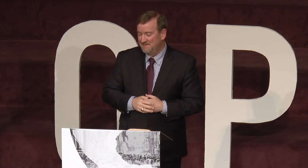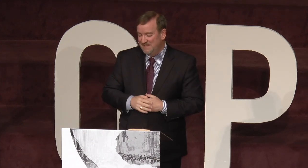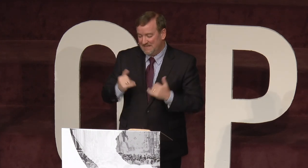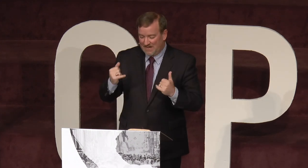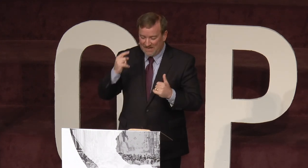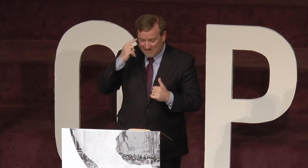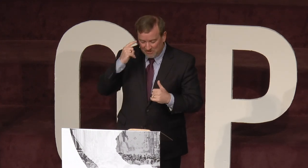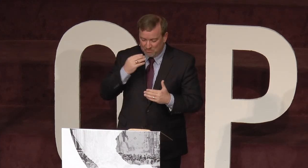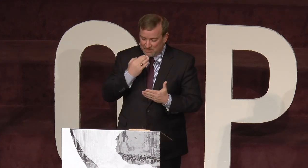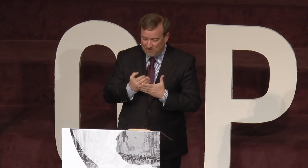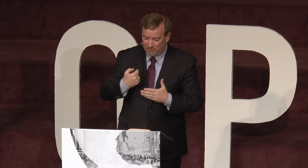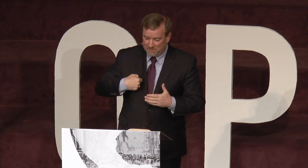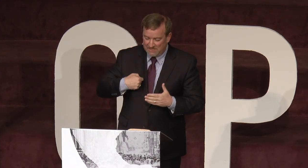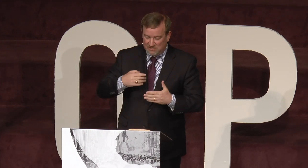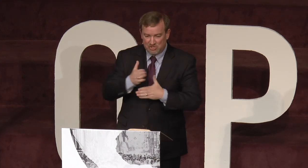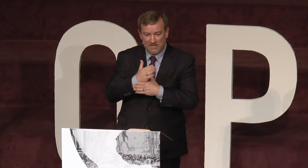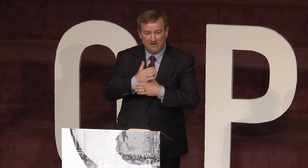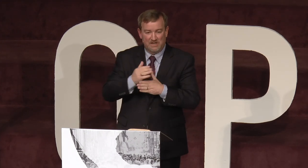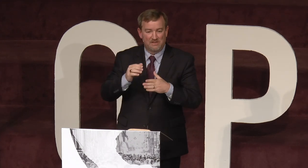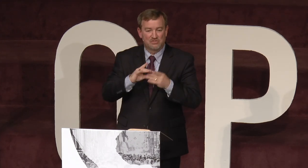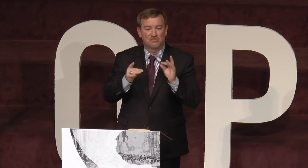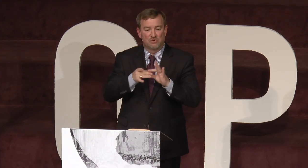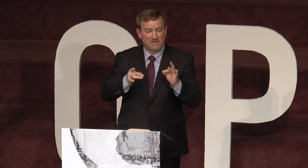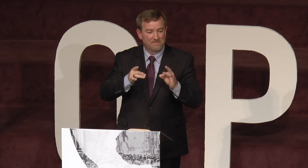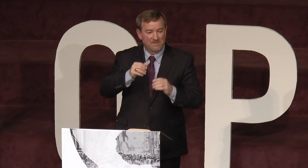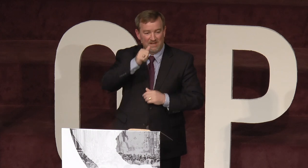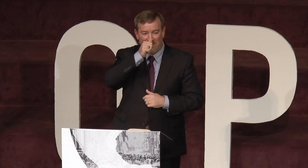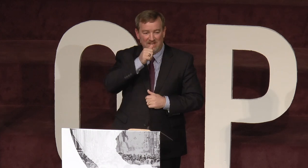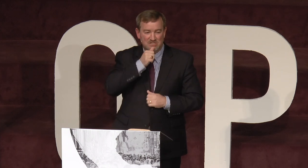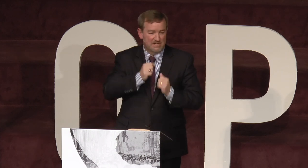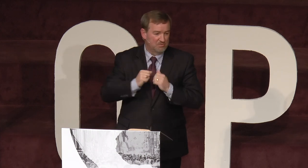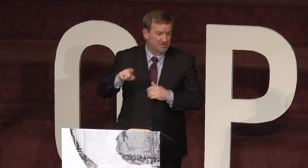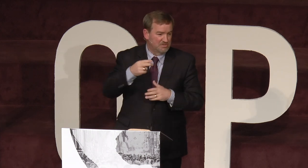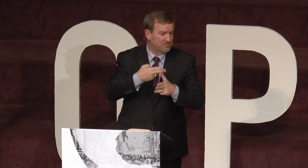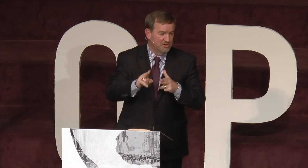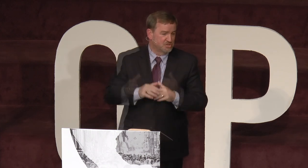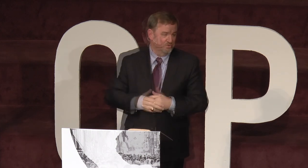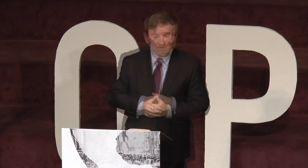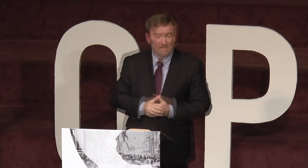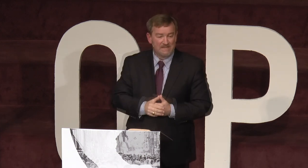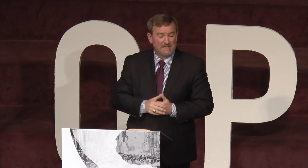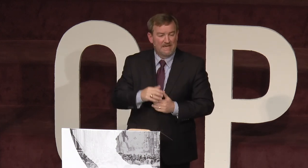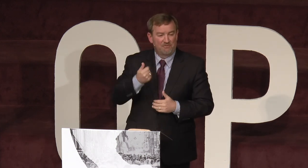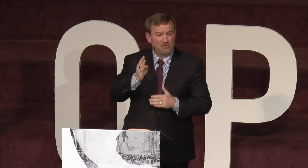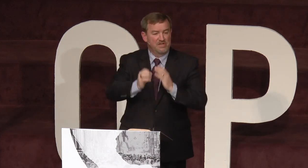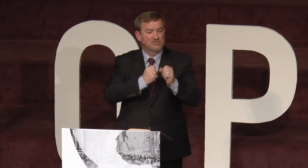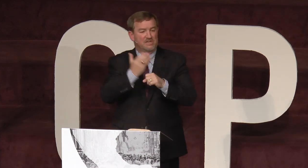Now, I thought it would be good for me to share the story of Alan Snare with you, just very short. And a few years ago,